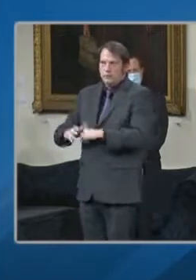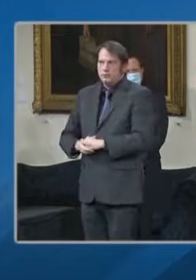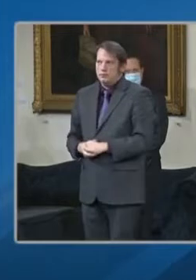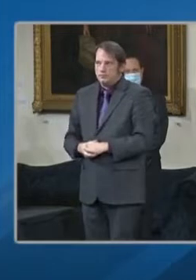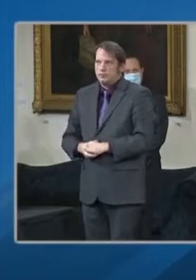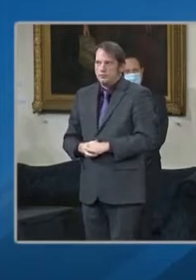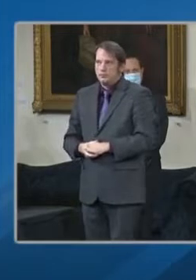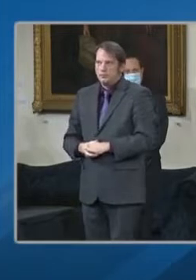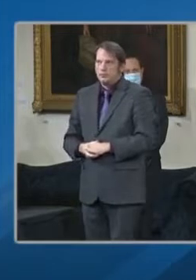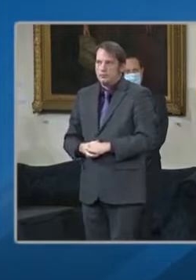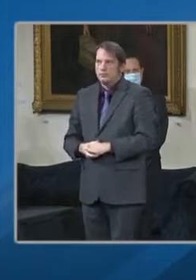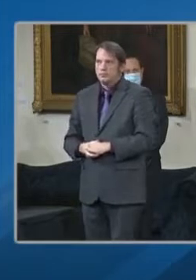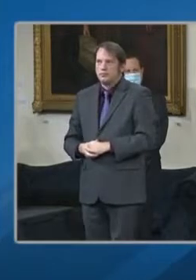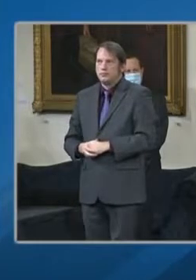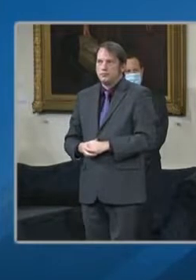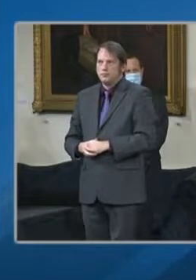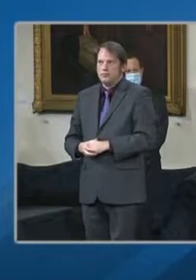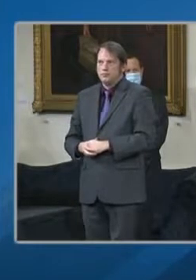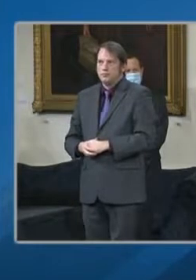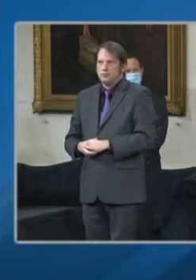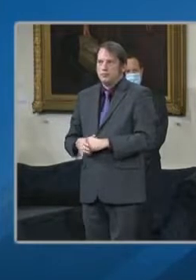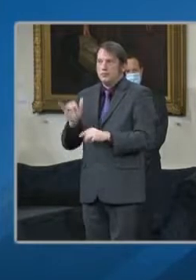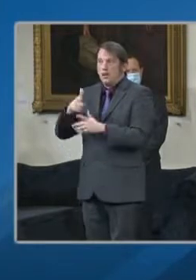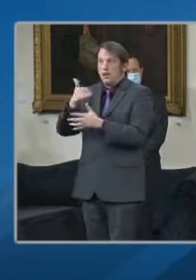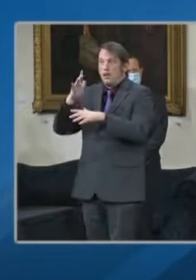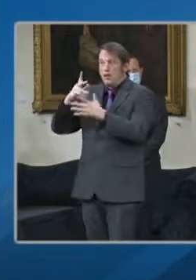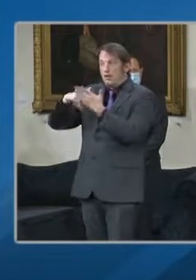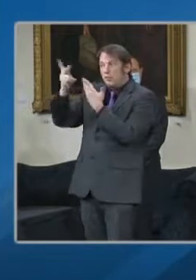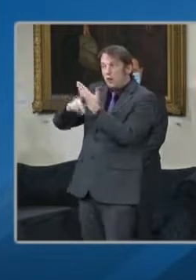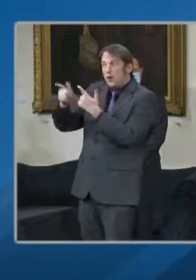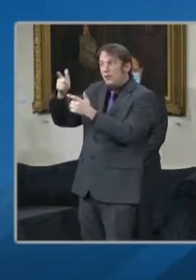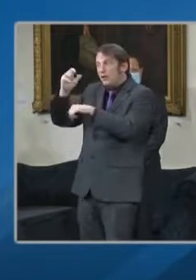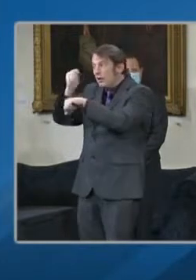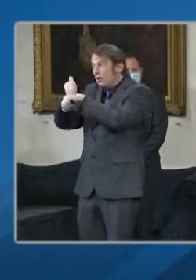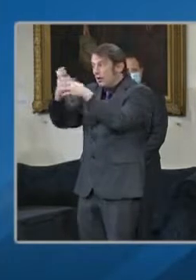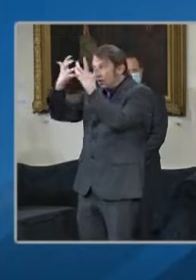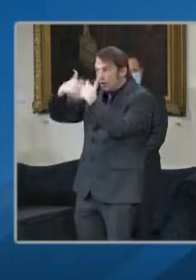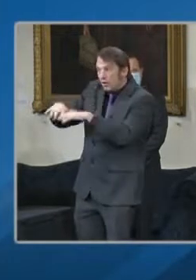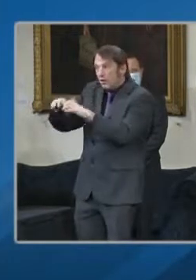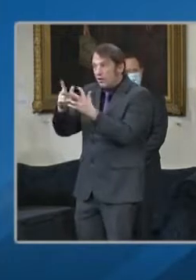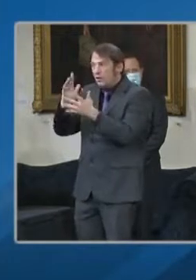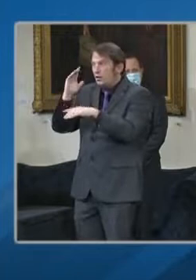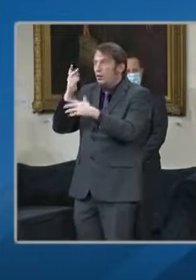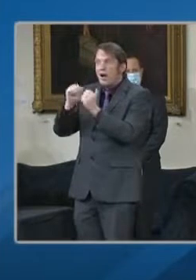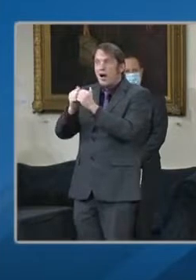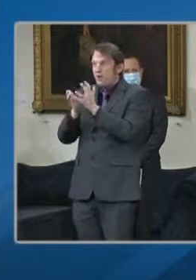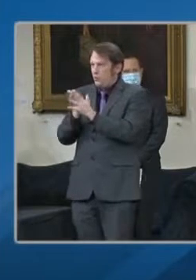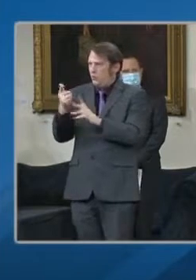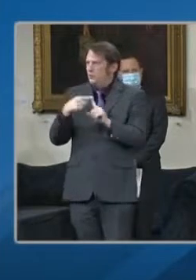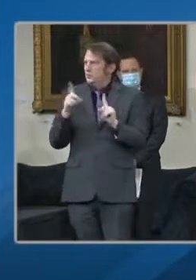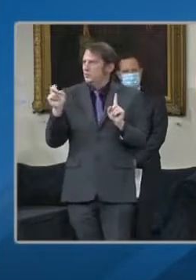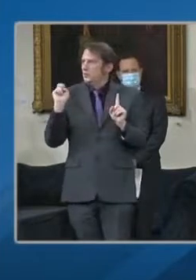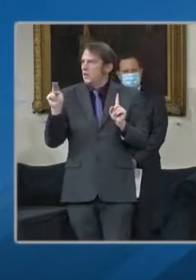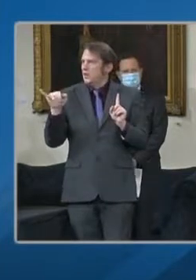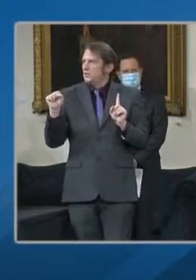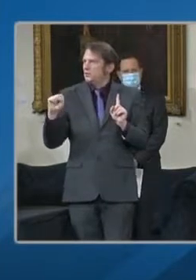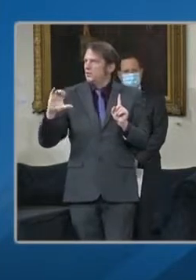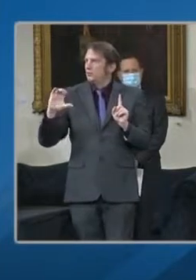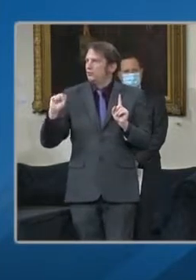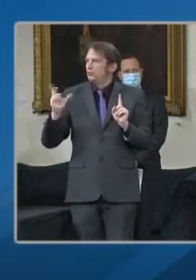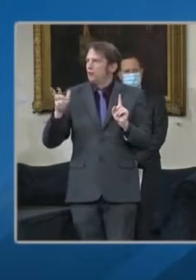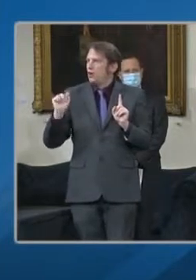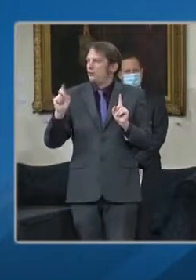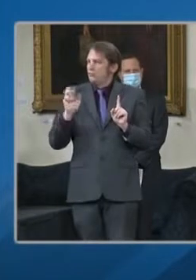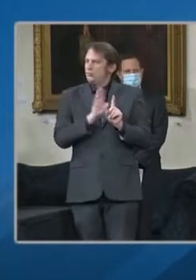and which has been called the most innovative in America. As leading health care providers in our